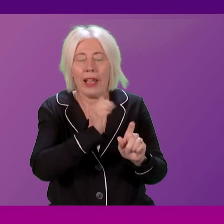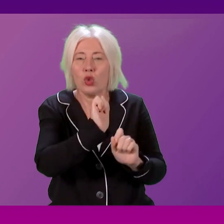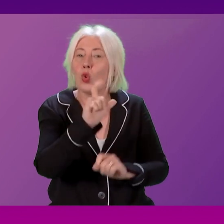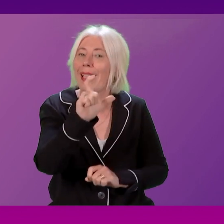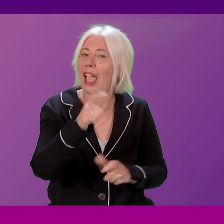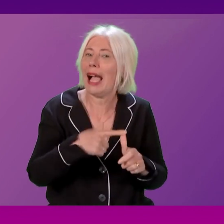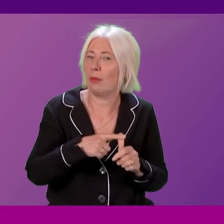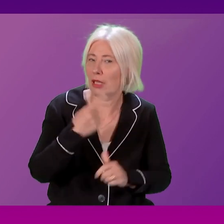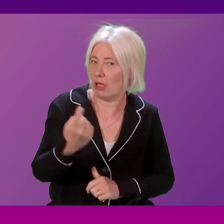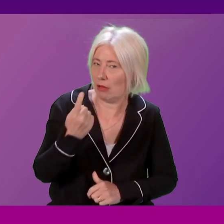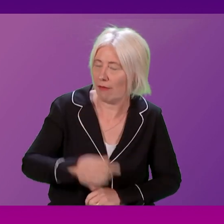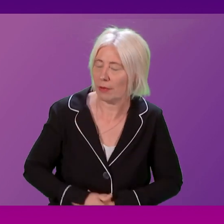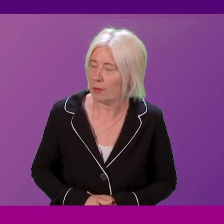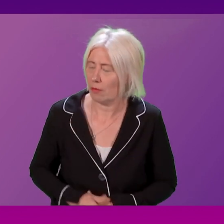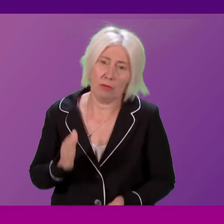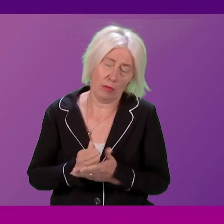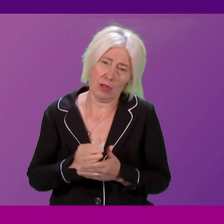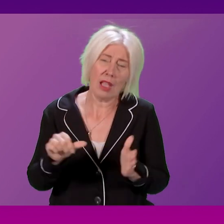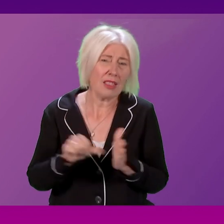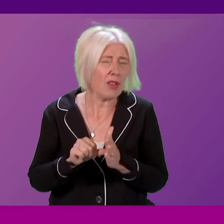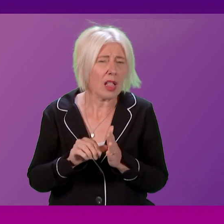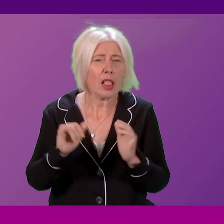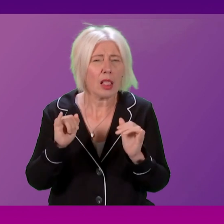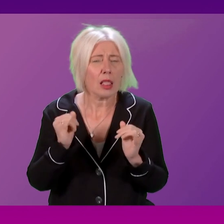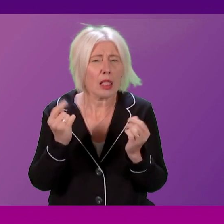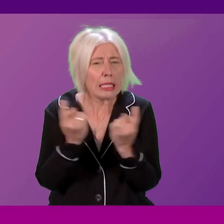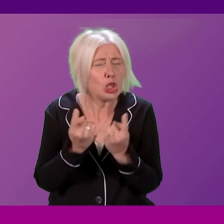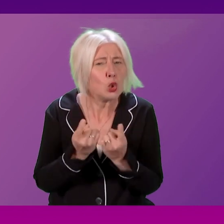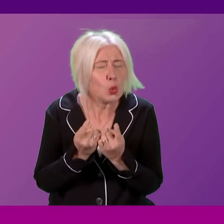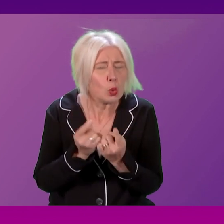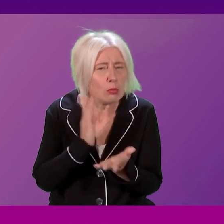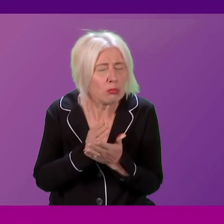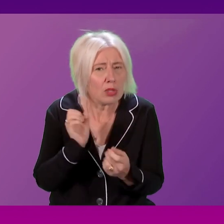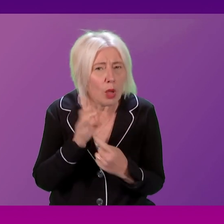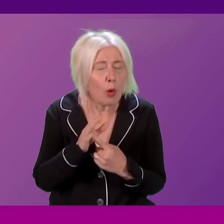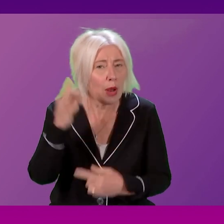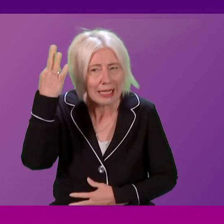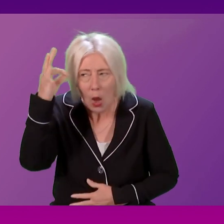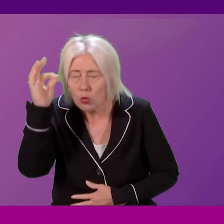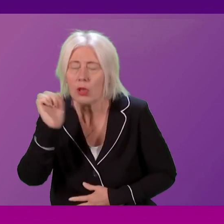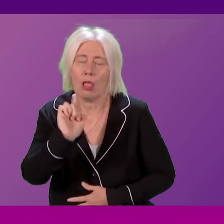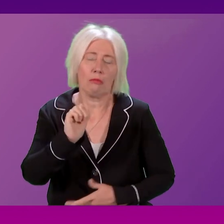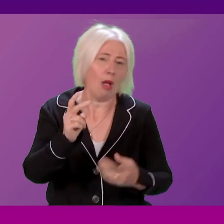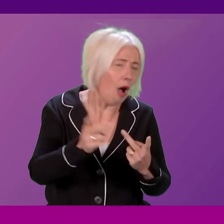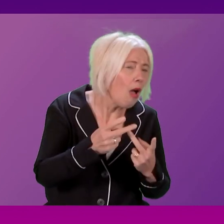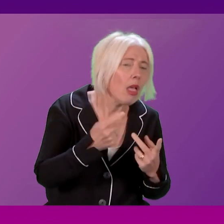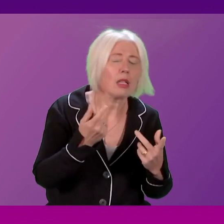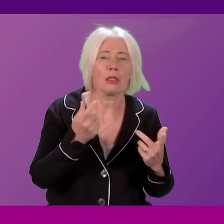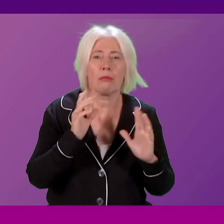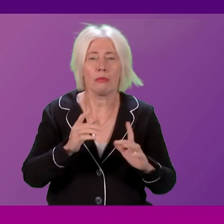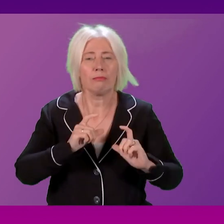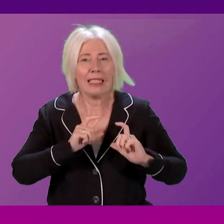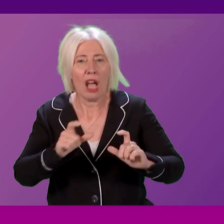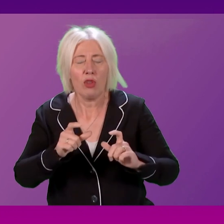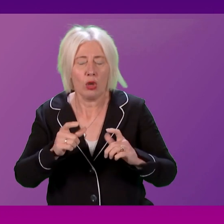Claire Adamson. Claire Adamson is right. These are difficult issues. It's really important that local authorities and that others continue to